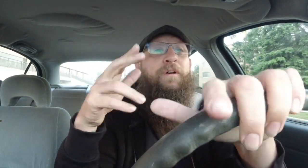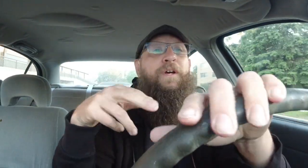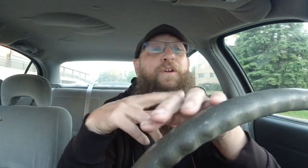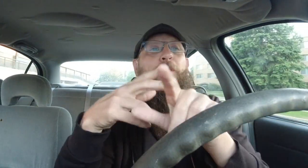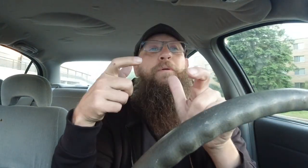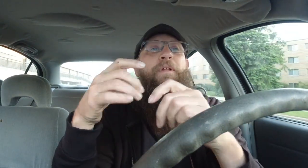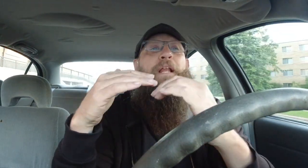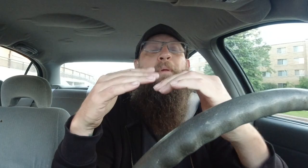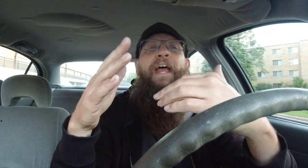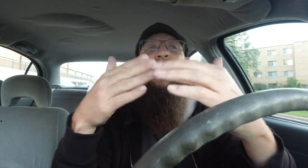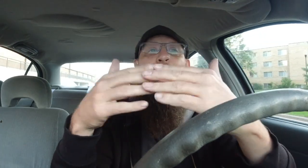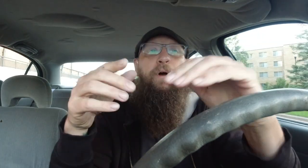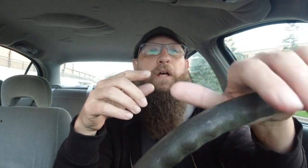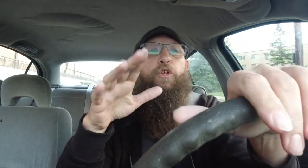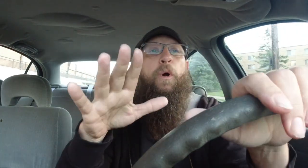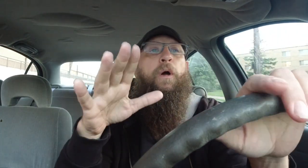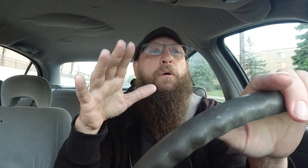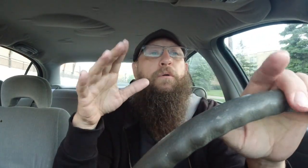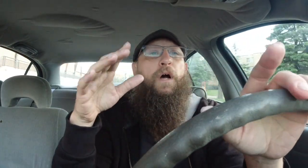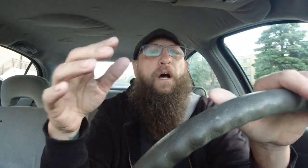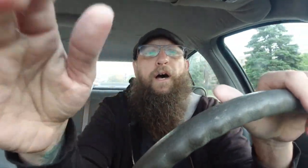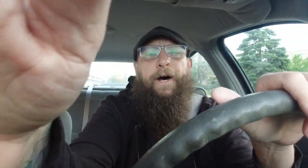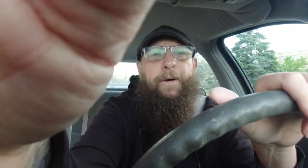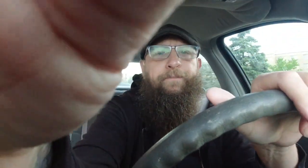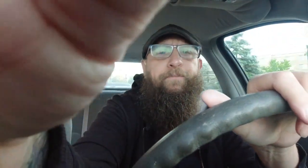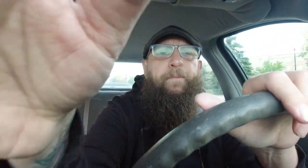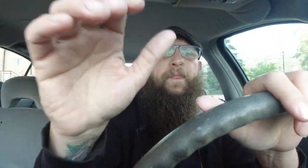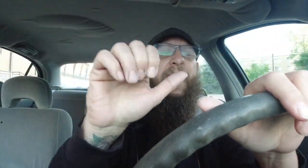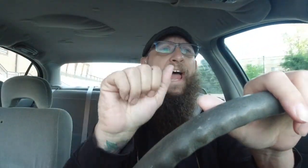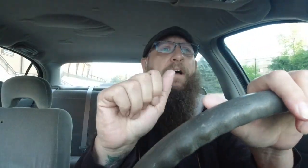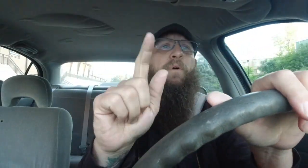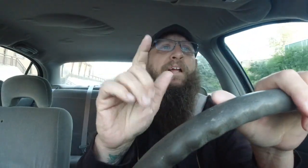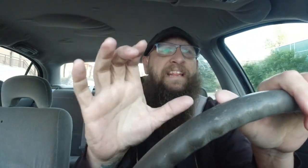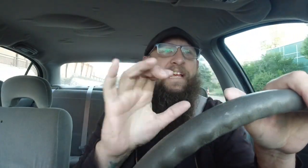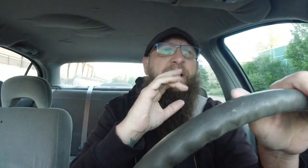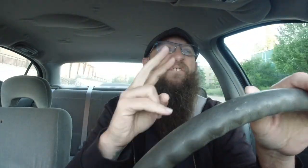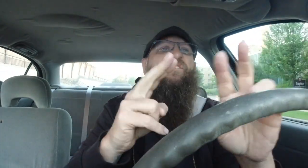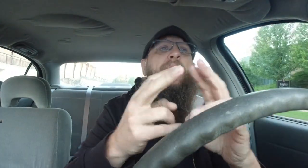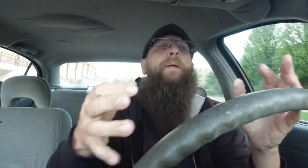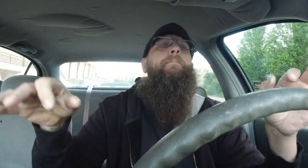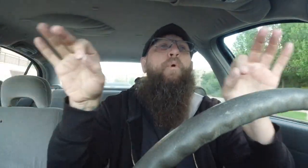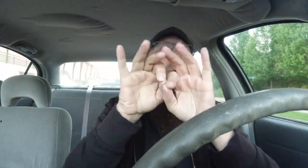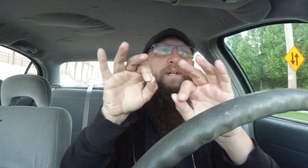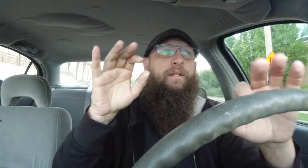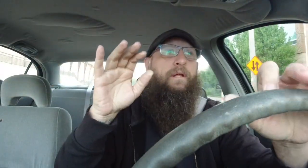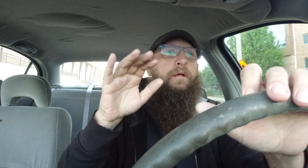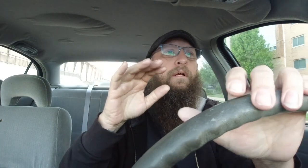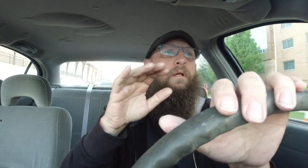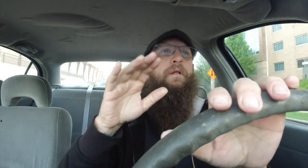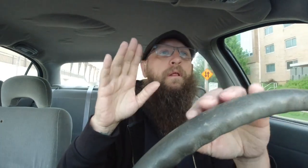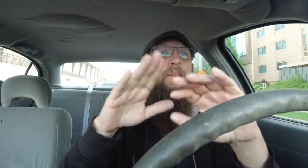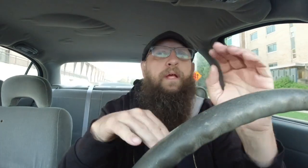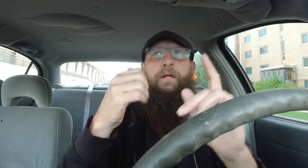a normal physical number anyway your uh uh a1c is very important then